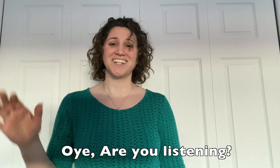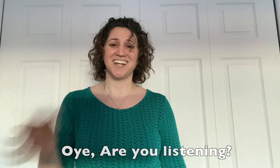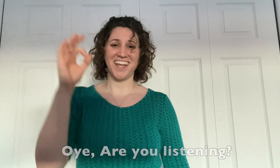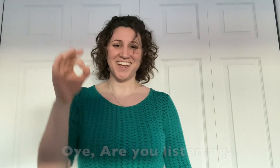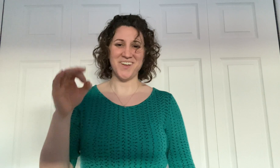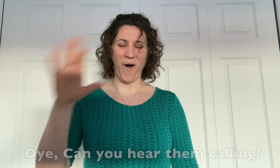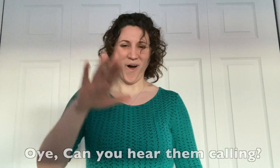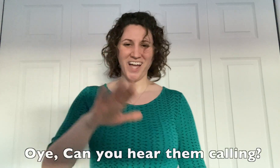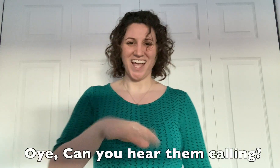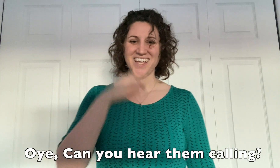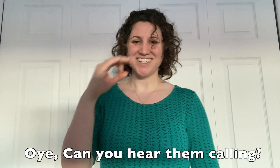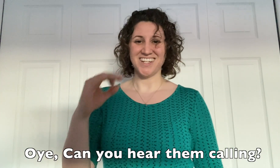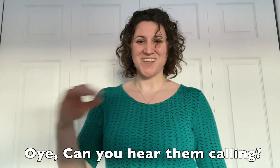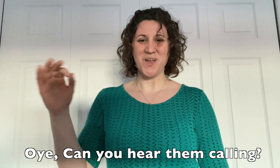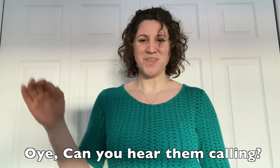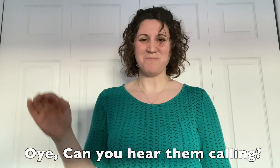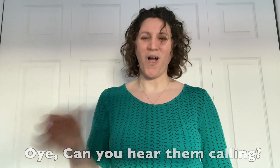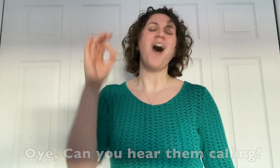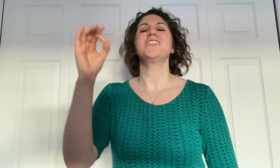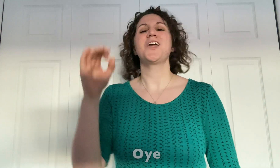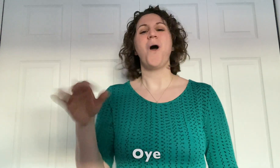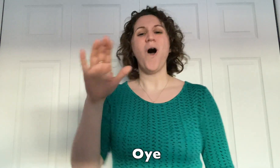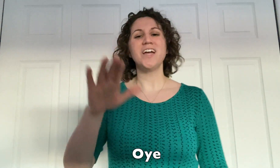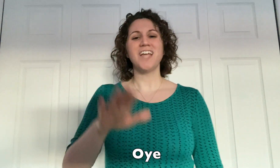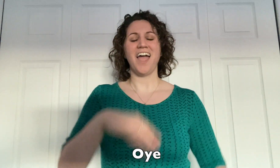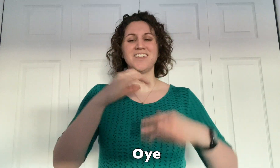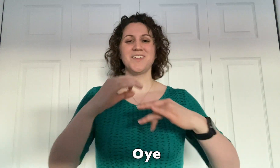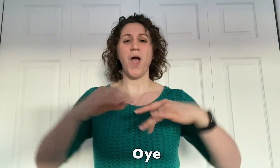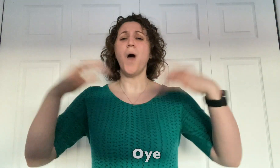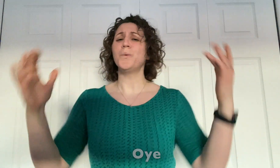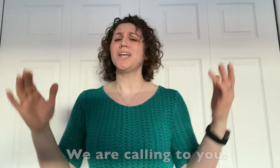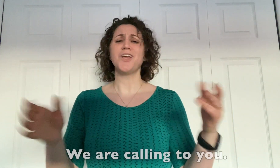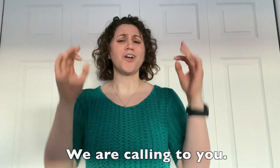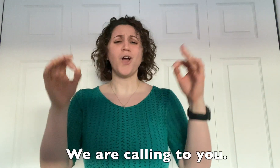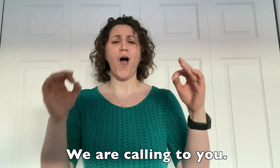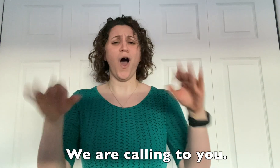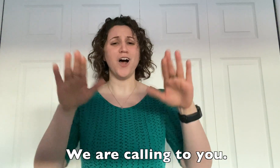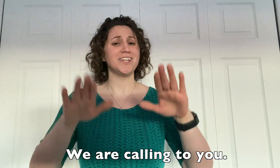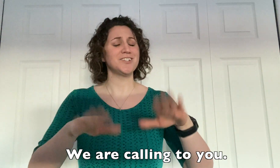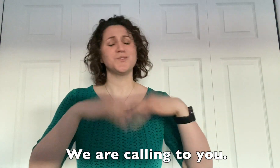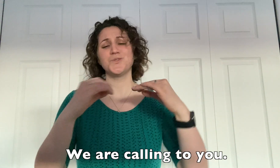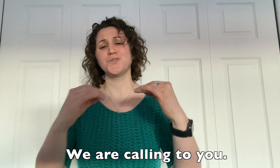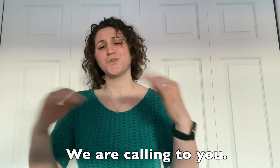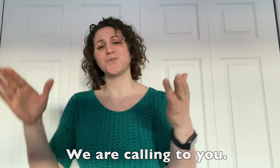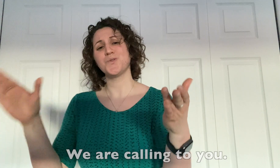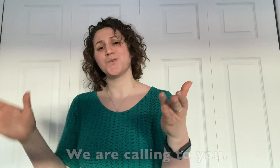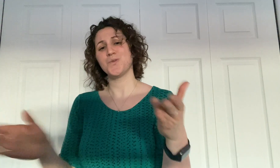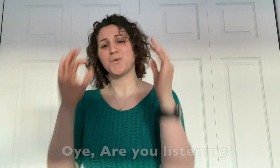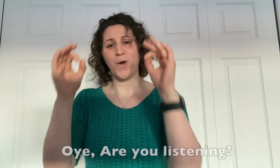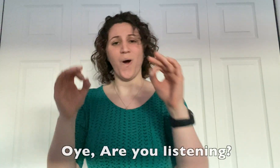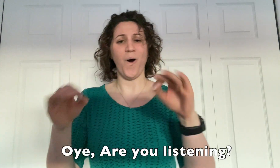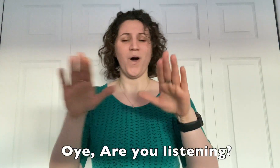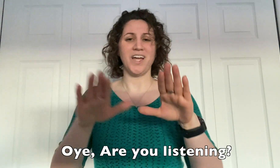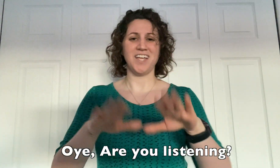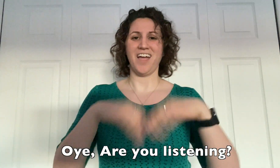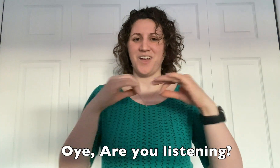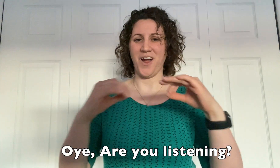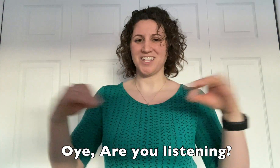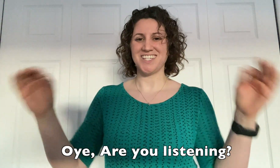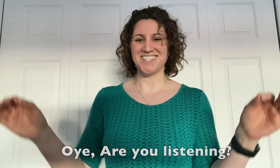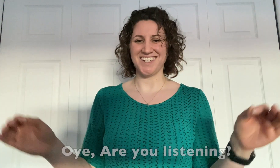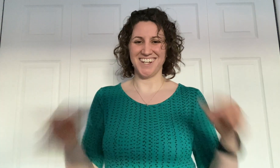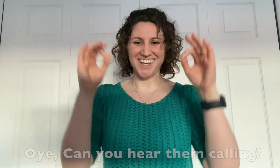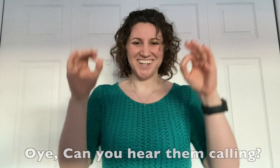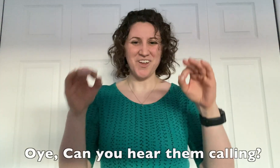are you listening? Oye, can you hear them calling? Oye, we are calling to you, Oye,